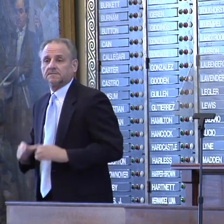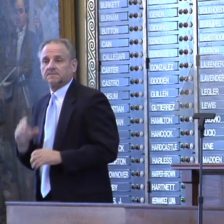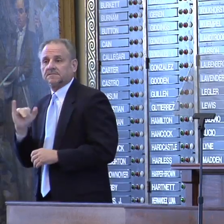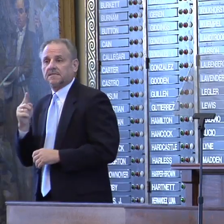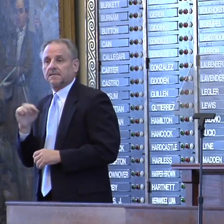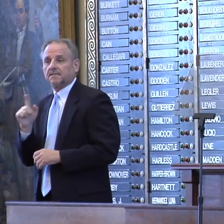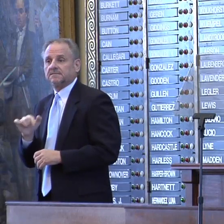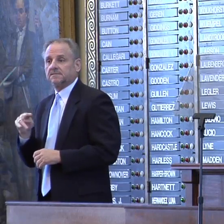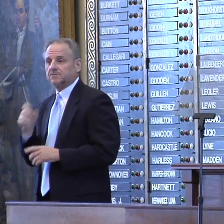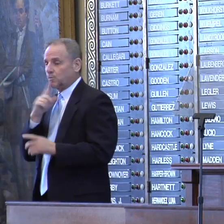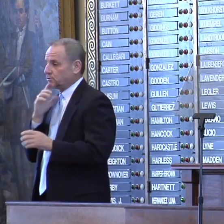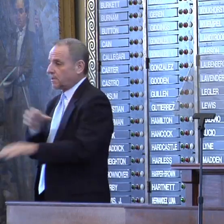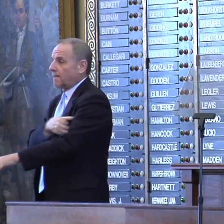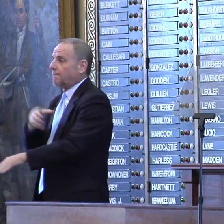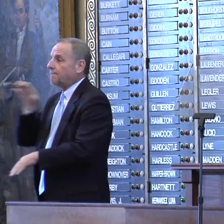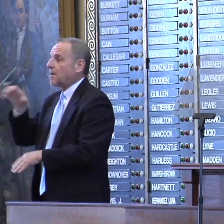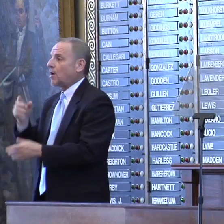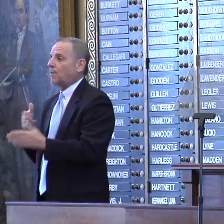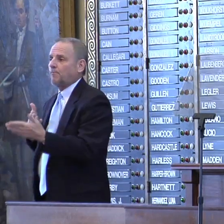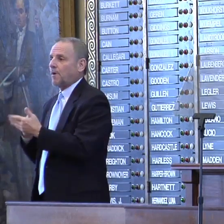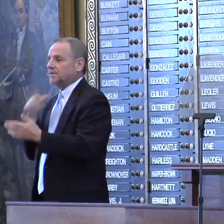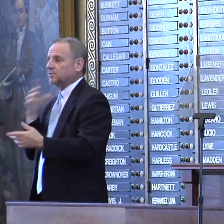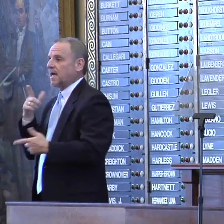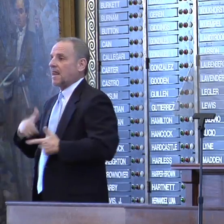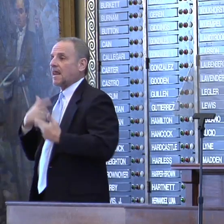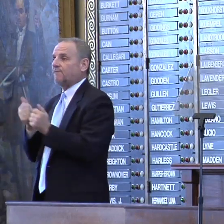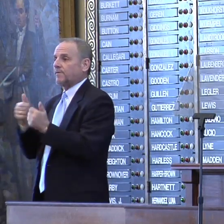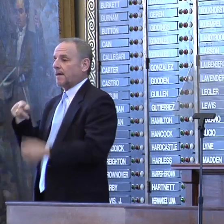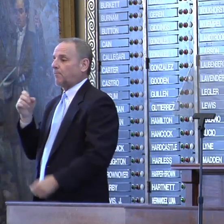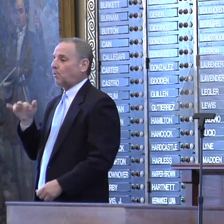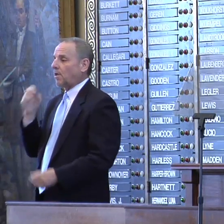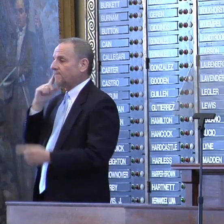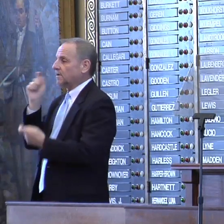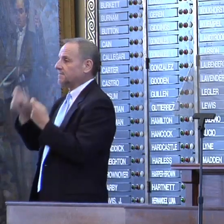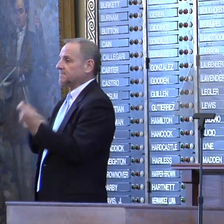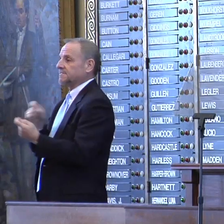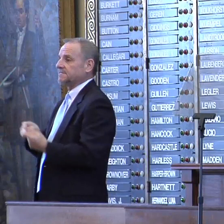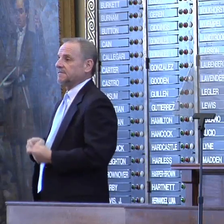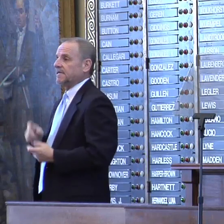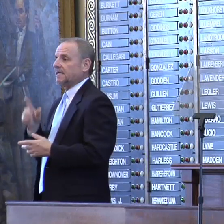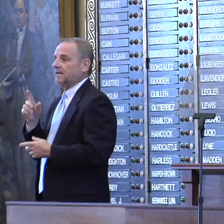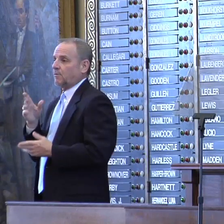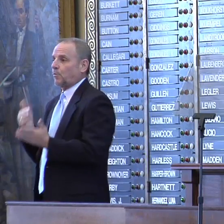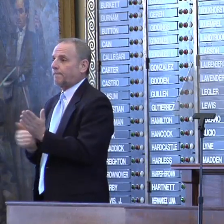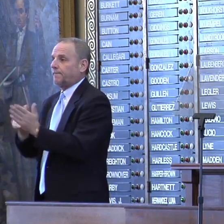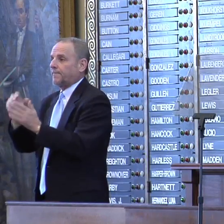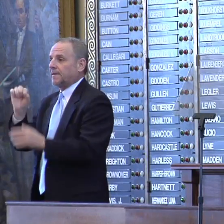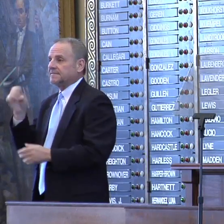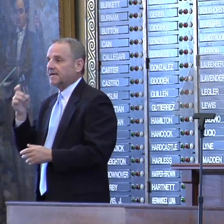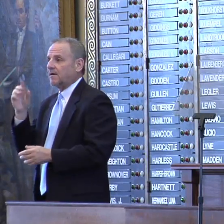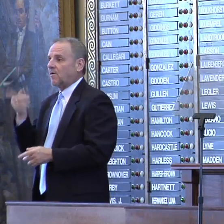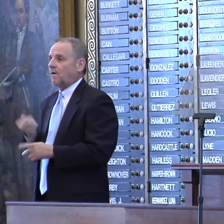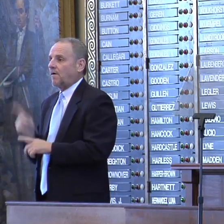We should empower prosecutors to seek life without parole for certain repeat sex offenders, requiring